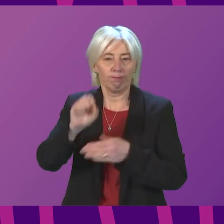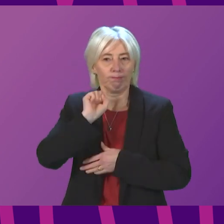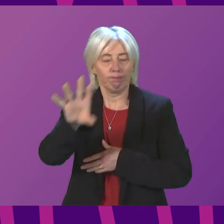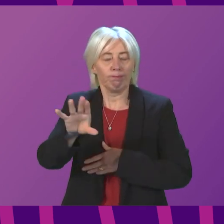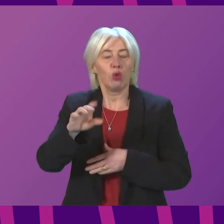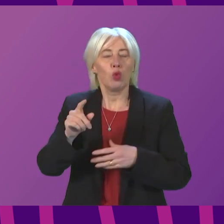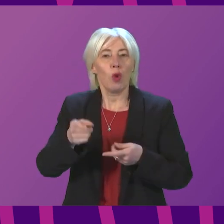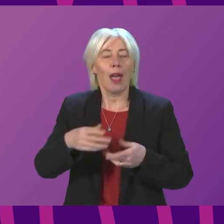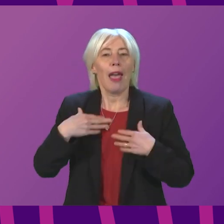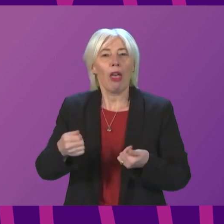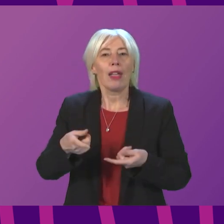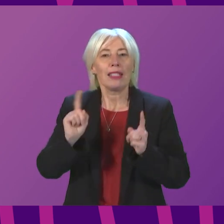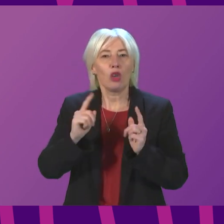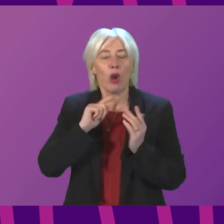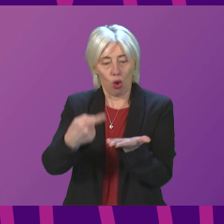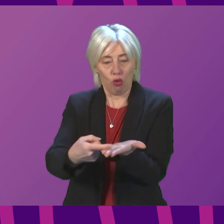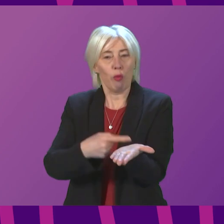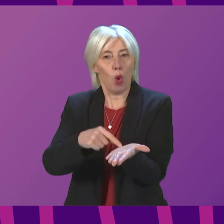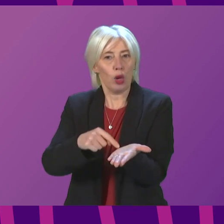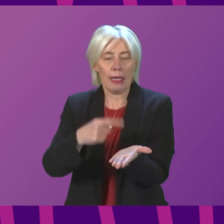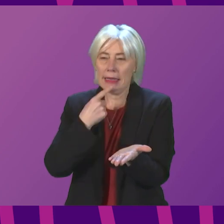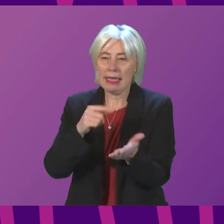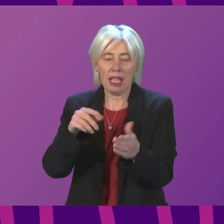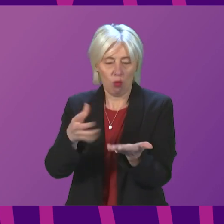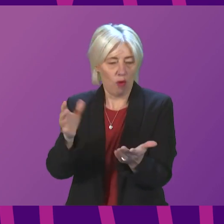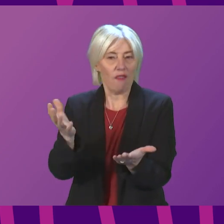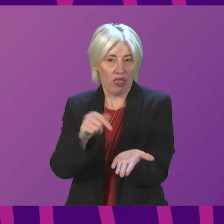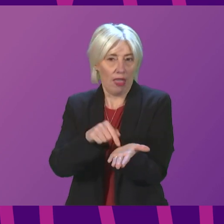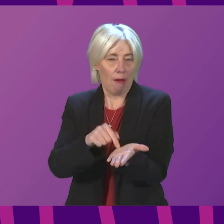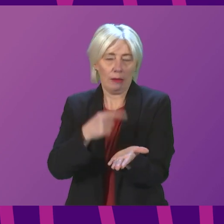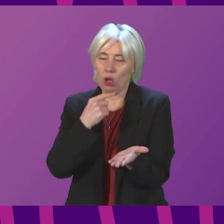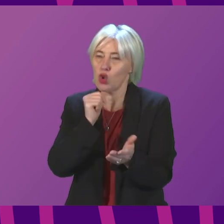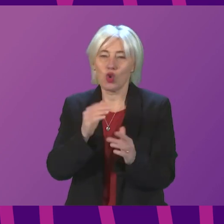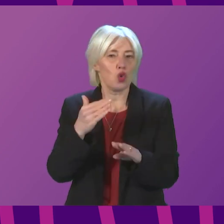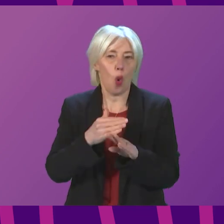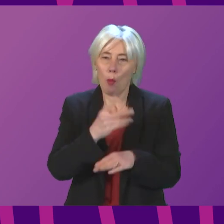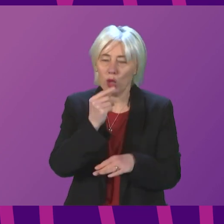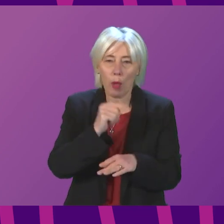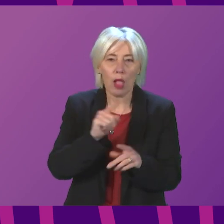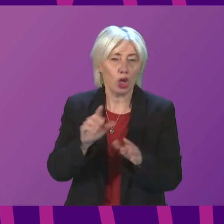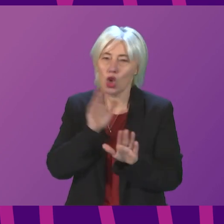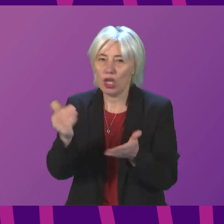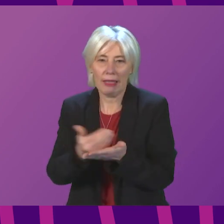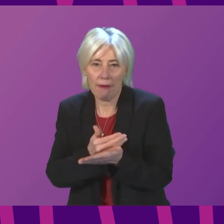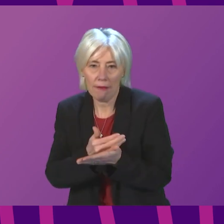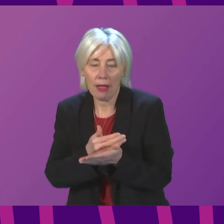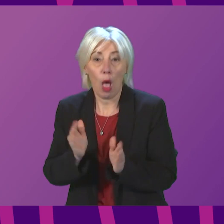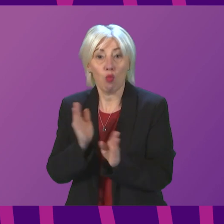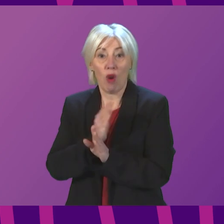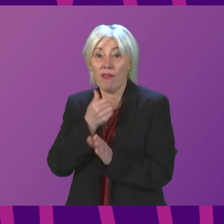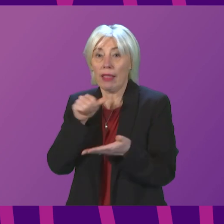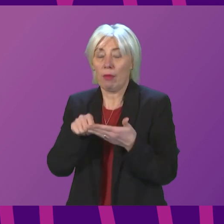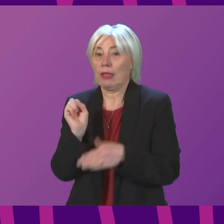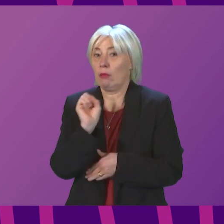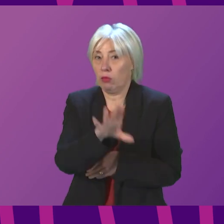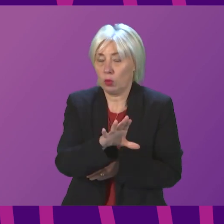report. They said the findings were unworkable and unsafe. They wrote privately to the Health Secretary,